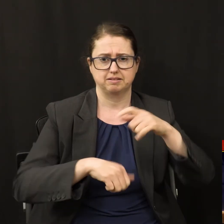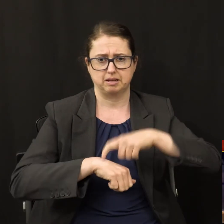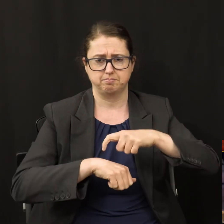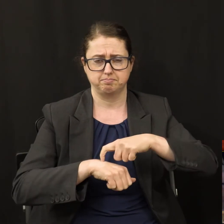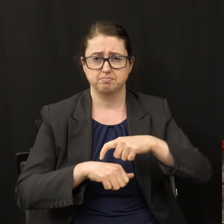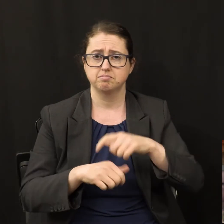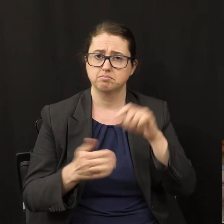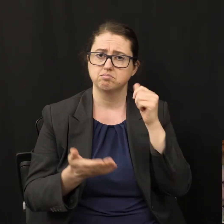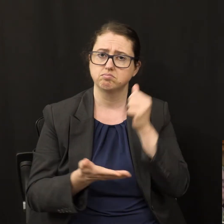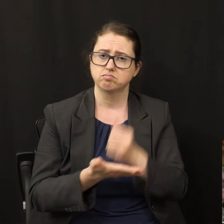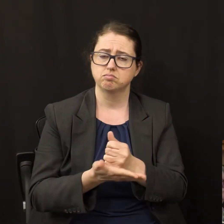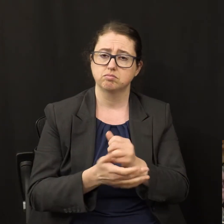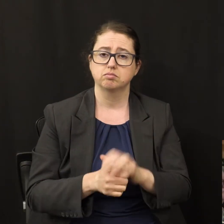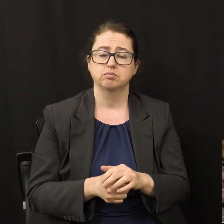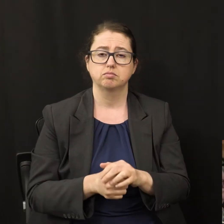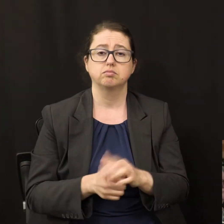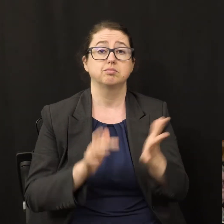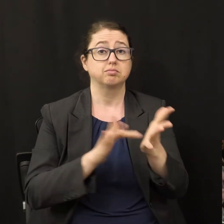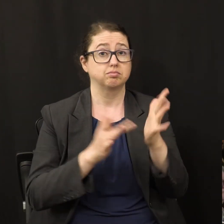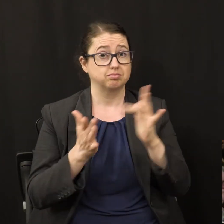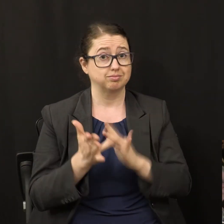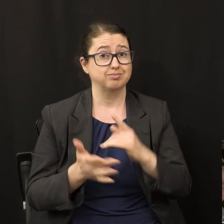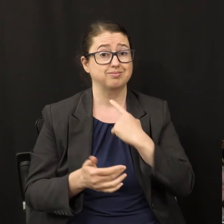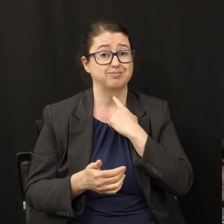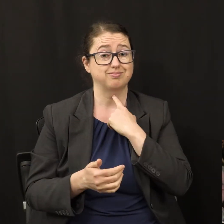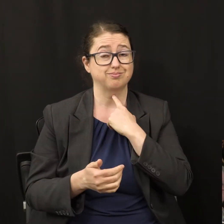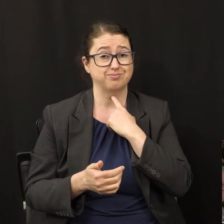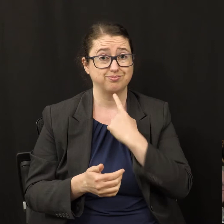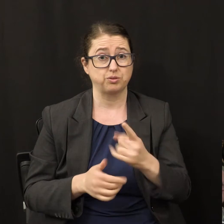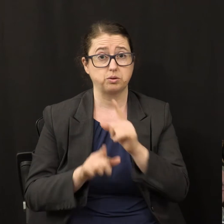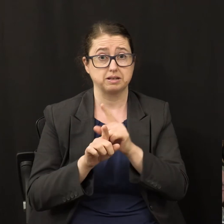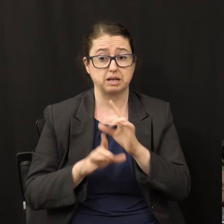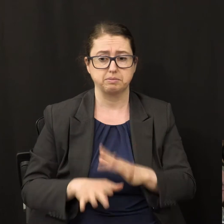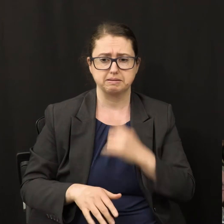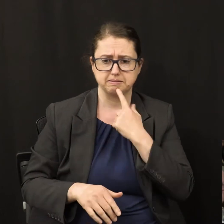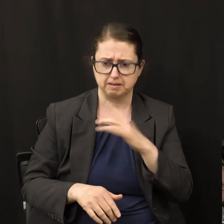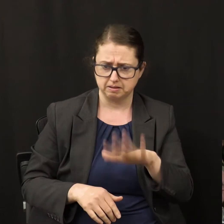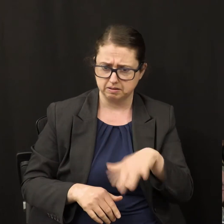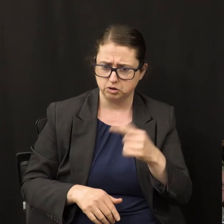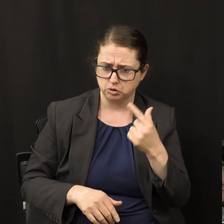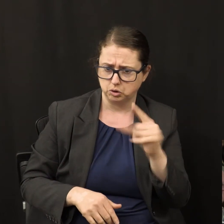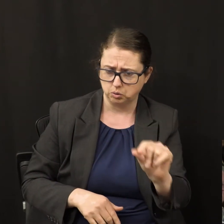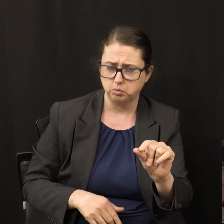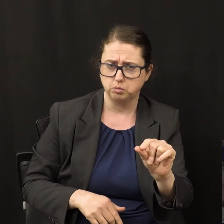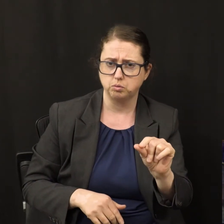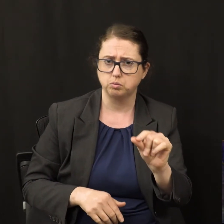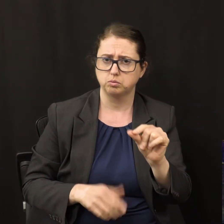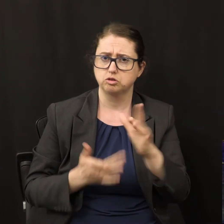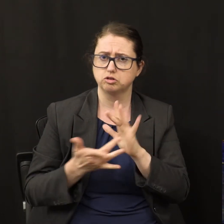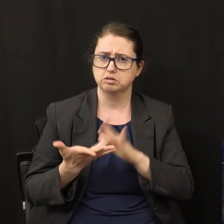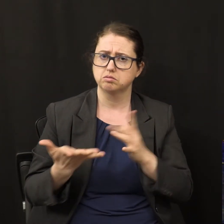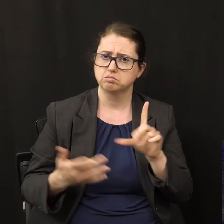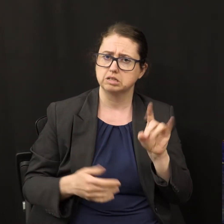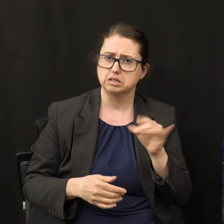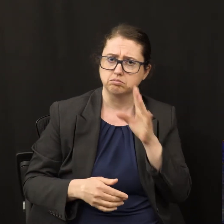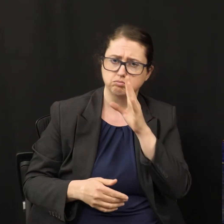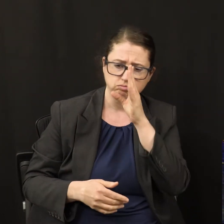So Jesus told his disciples, Go, he spoke to them. The preaching of the gospel